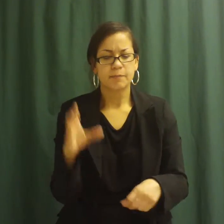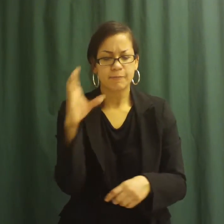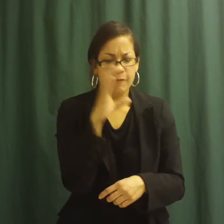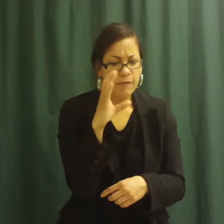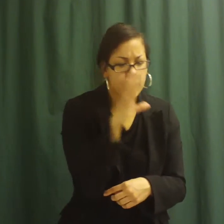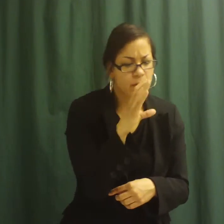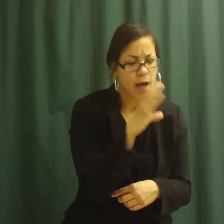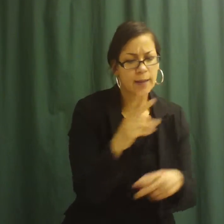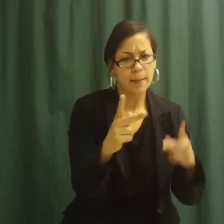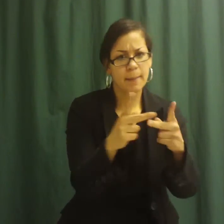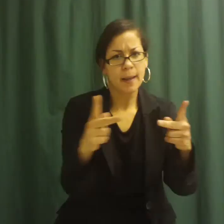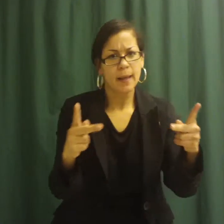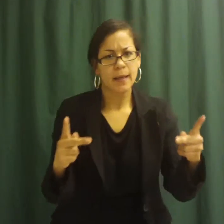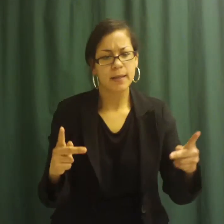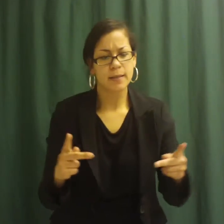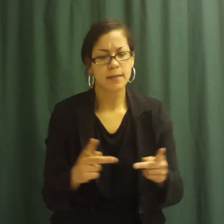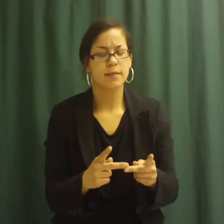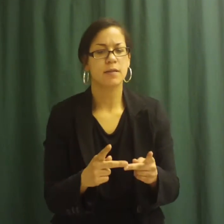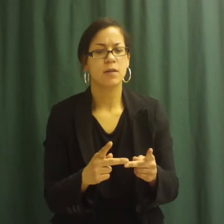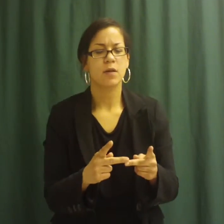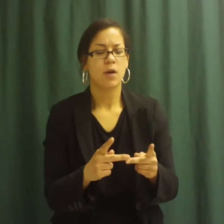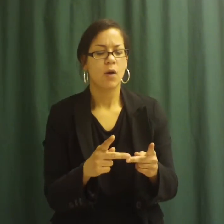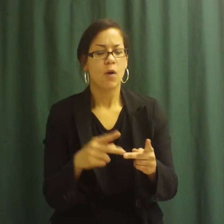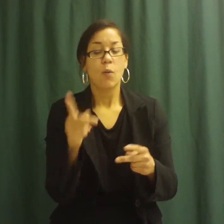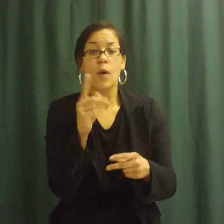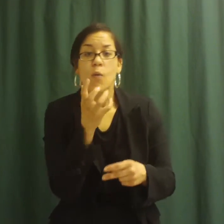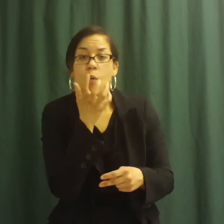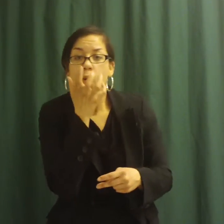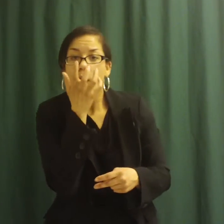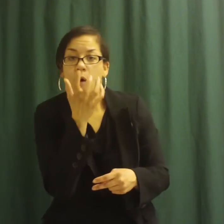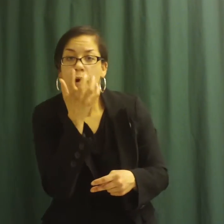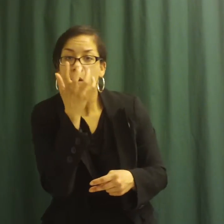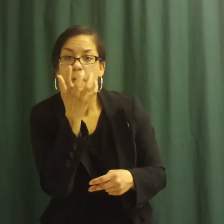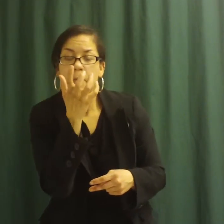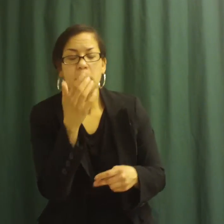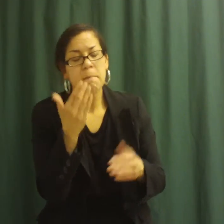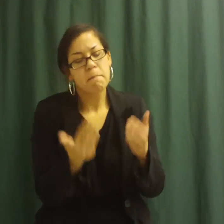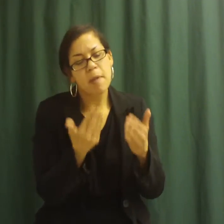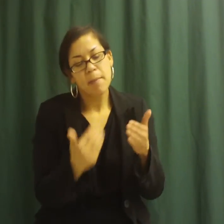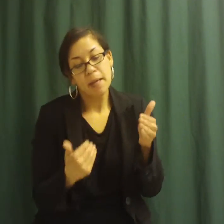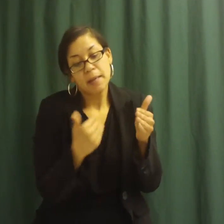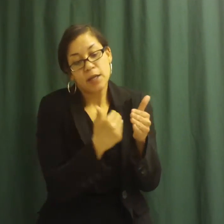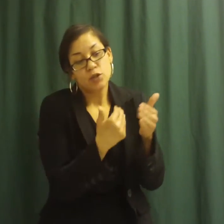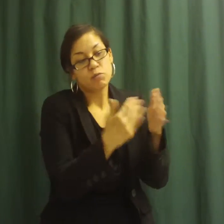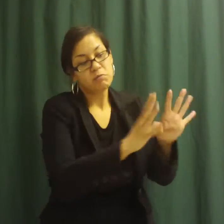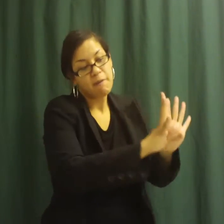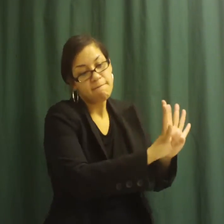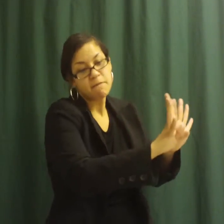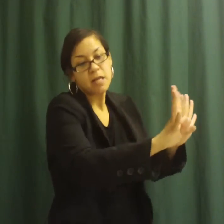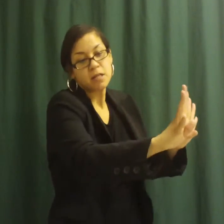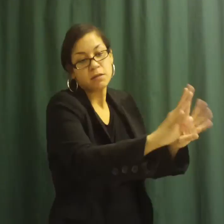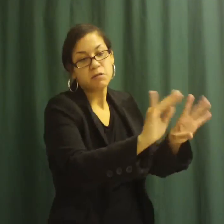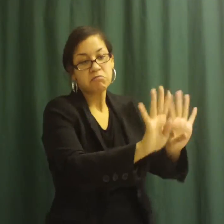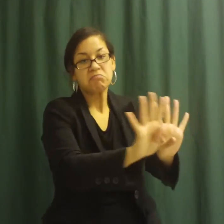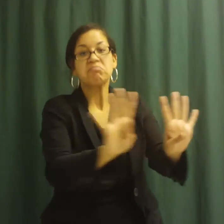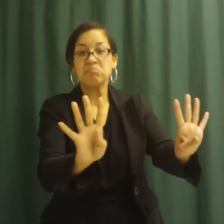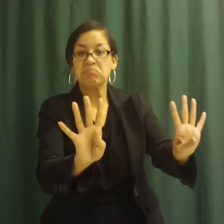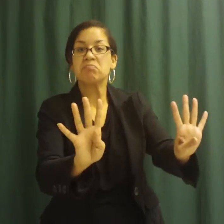or a wall is best if possible. Pull up all the weeds and dig and